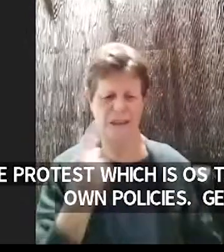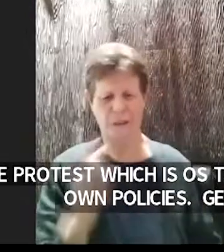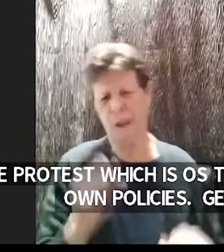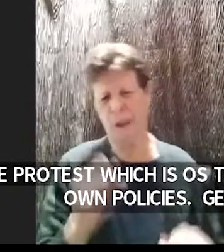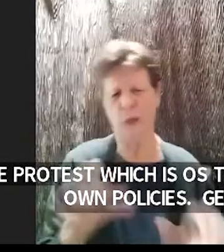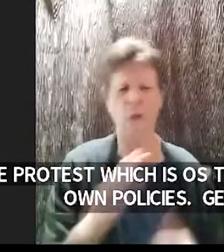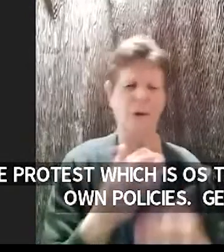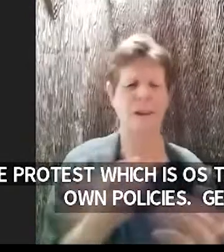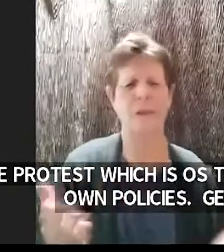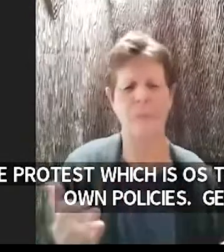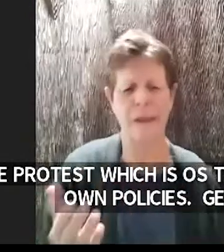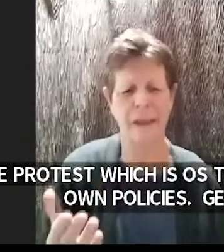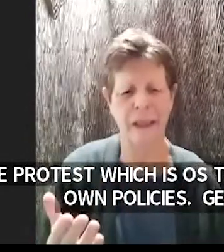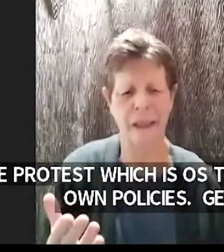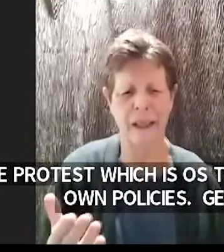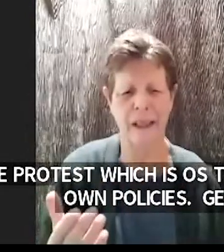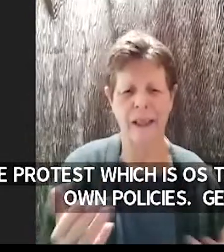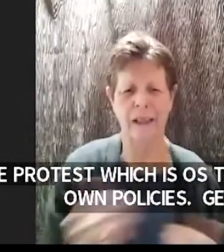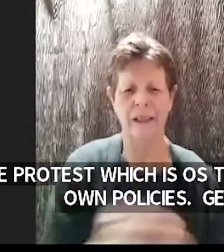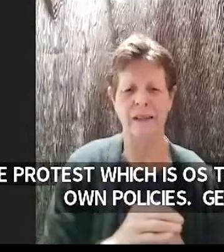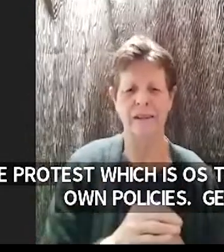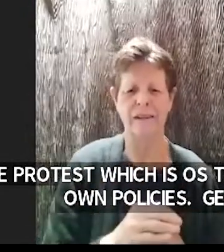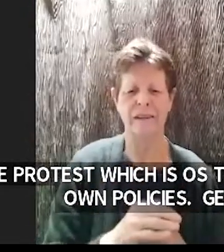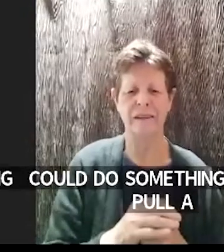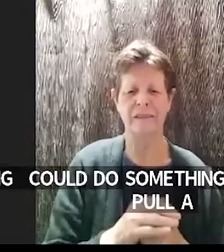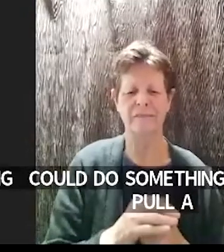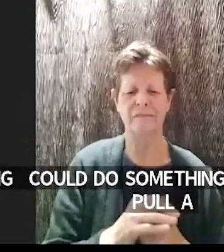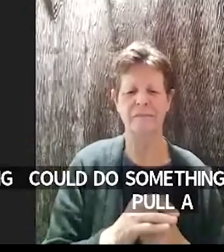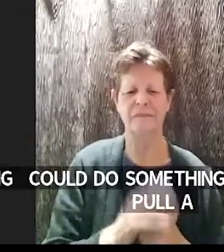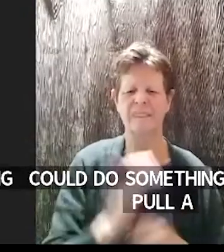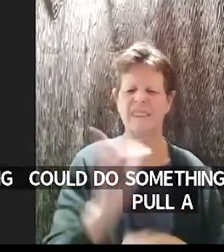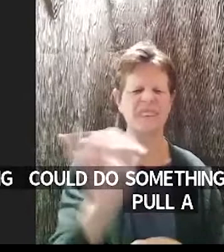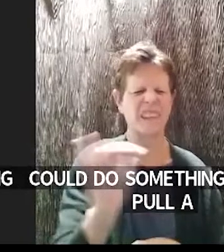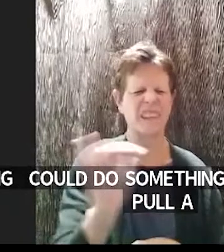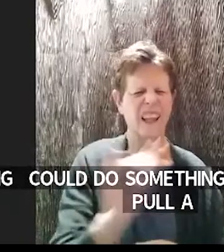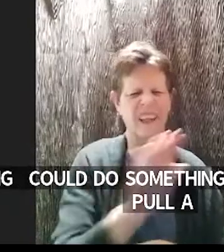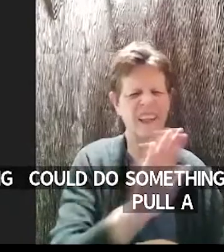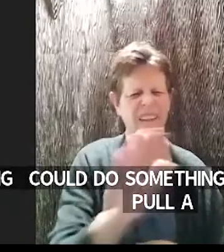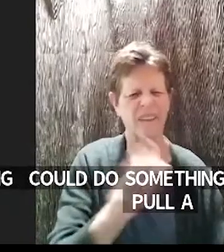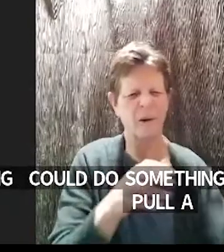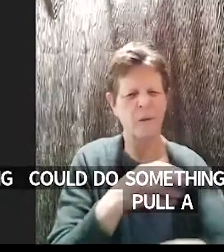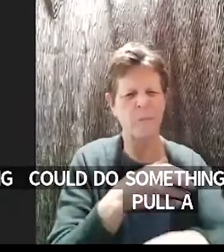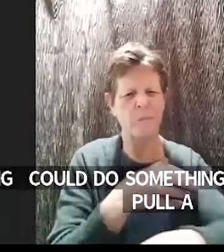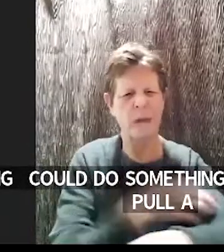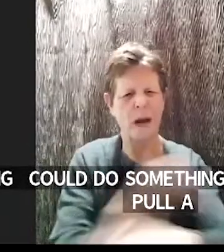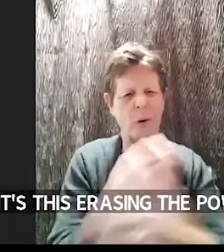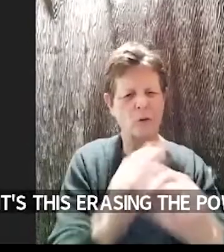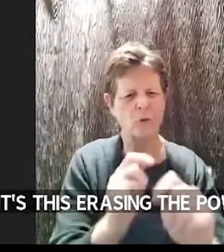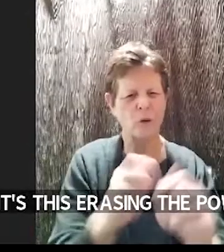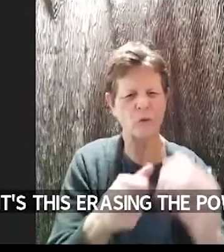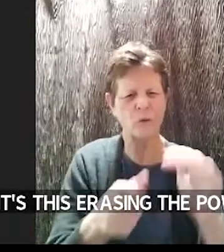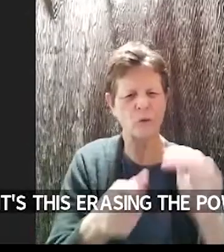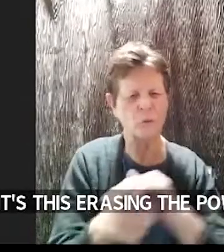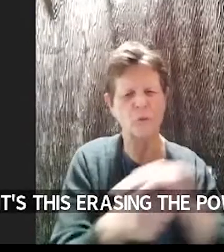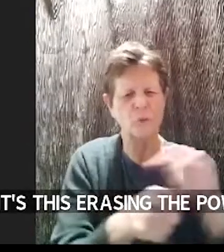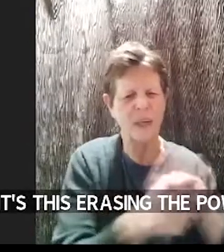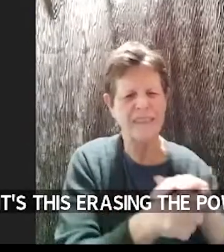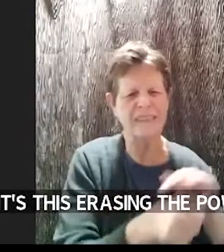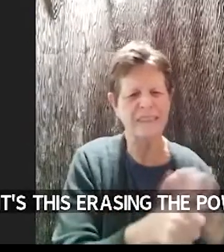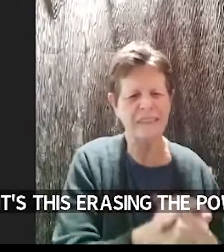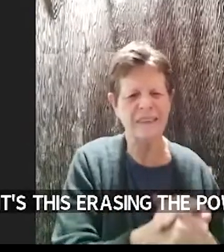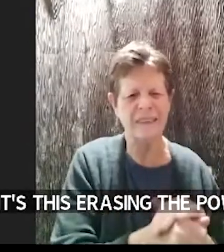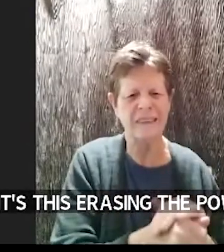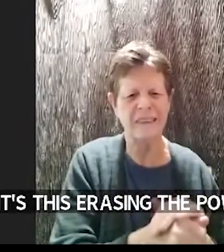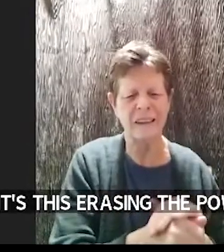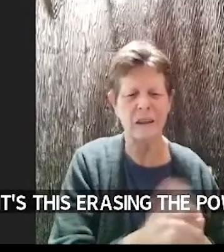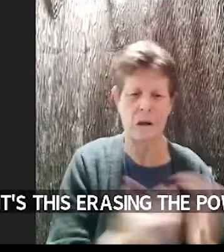pull a string and it's just it's it's this erasing of power that they're so excellent at um you know or maybe even they are